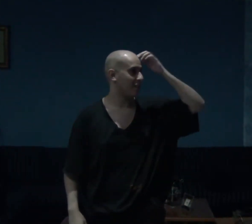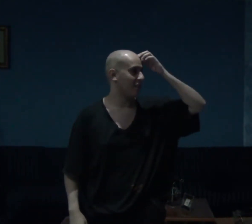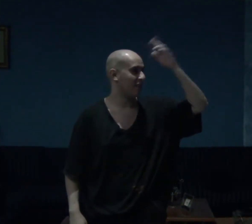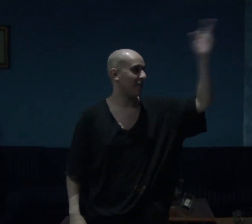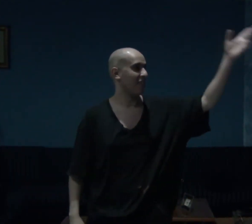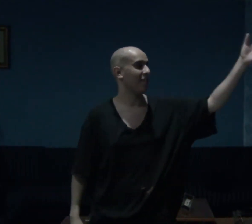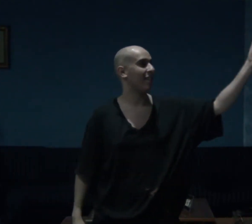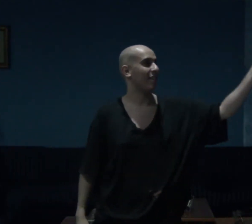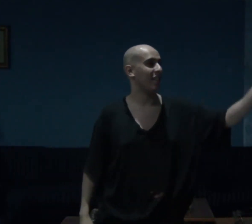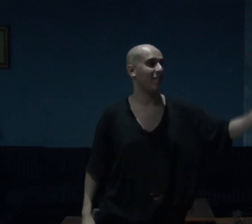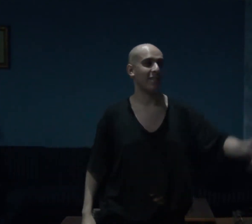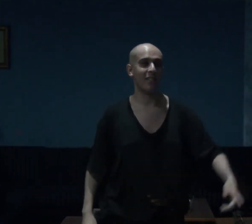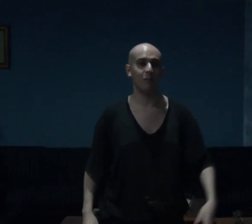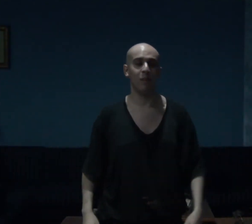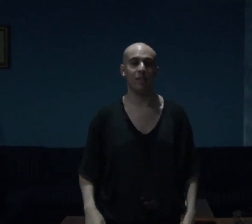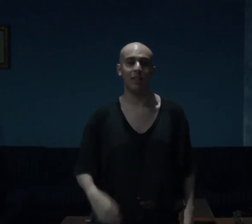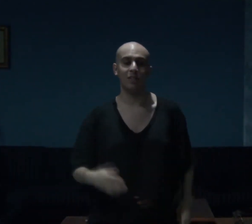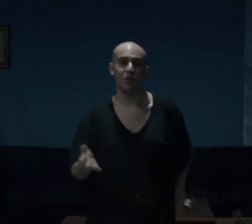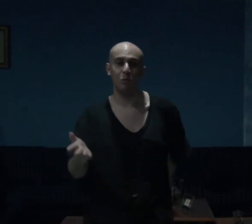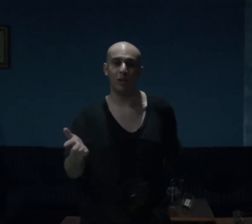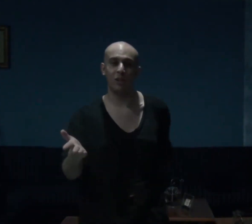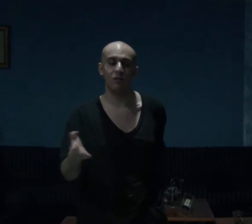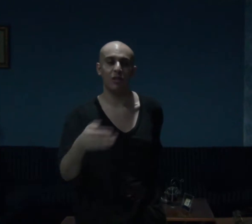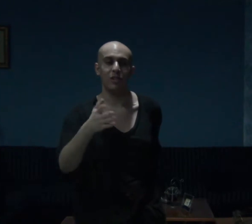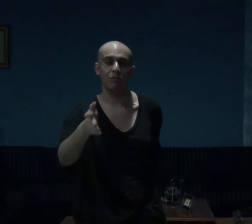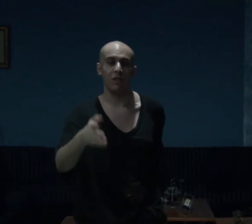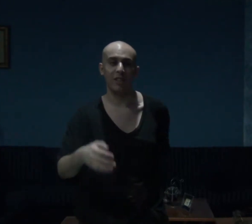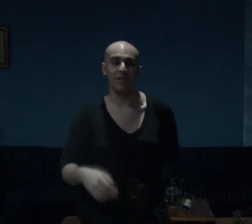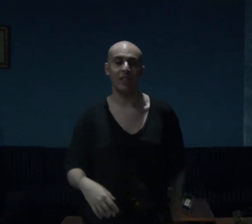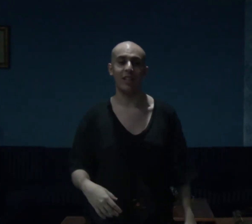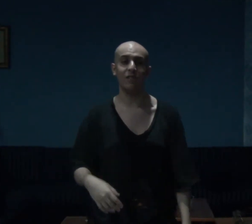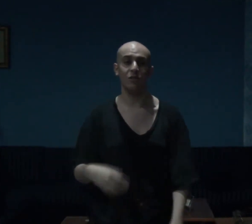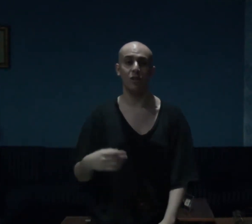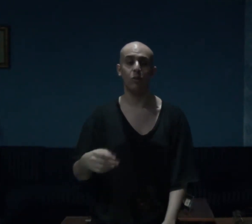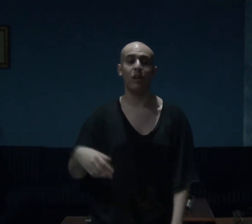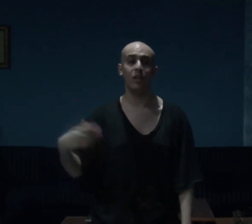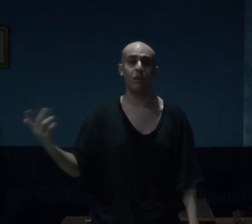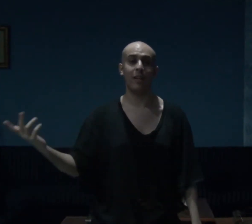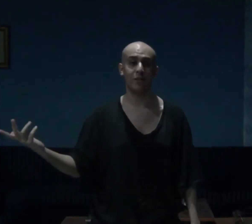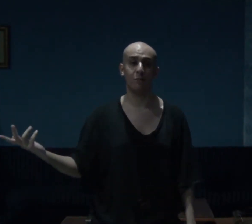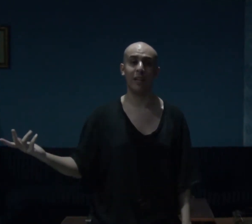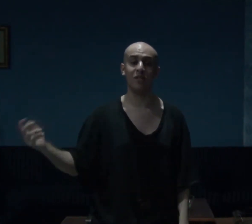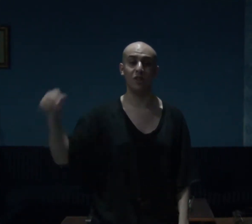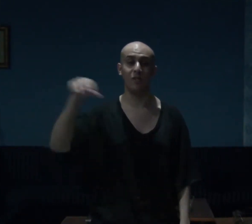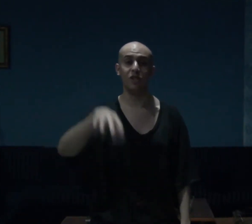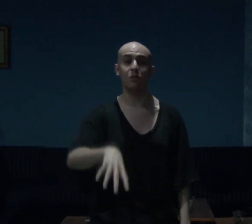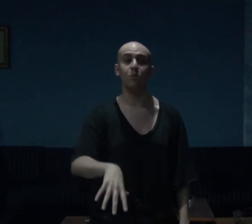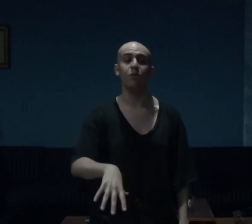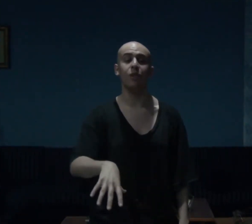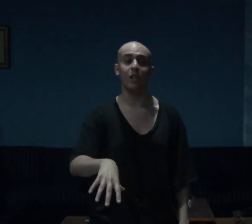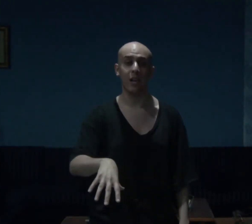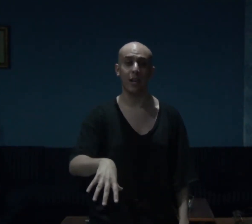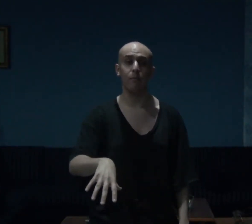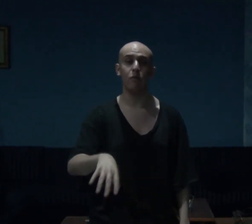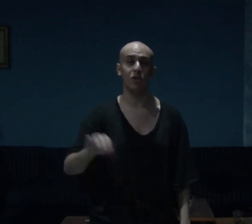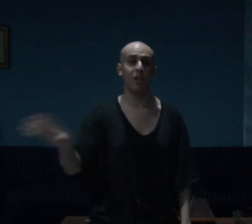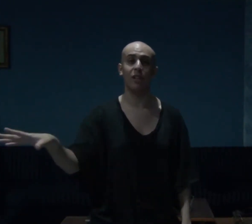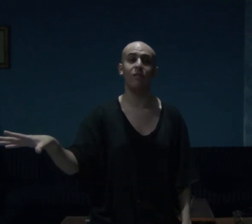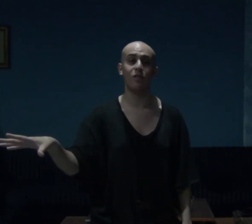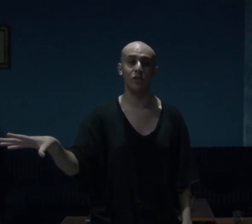it's currently night time and i just wanted to let you guys and gals know other aspects of this movie cam which i loved so